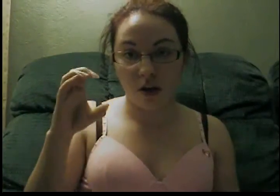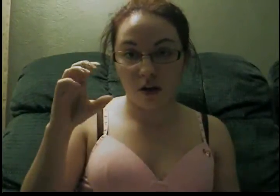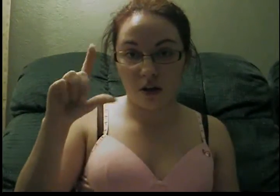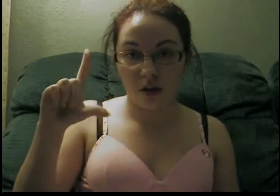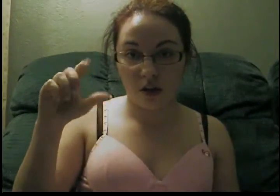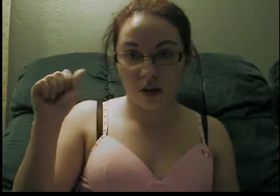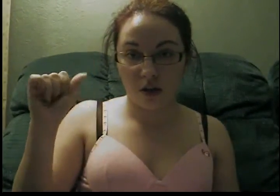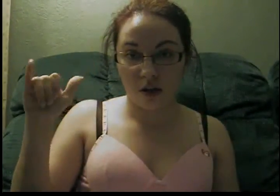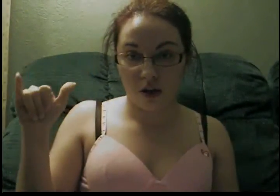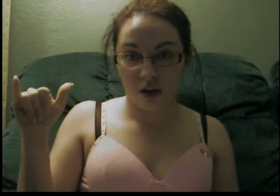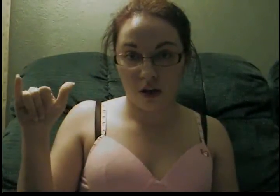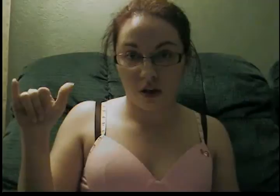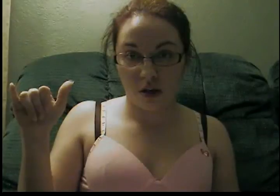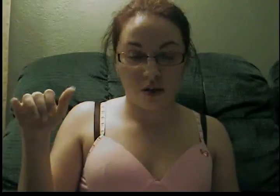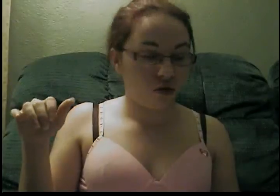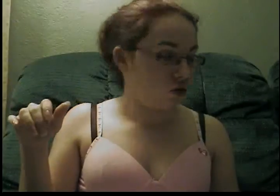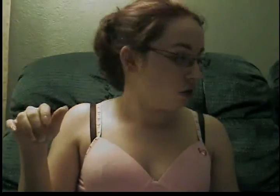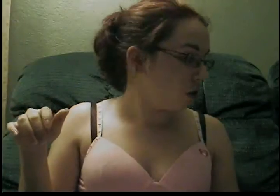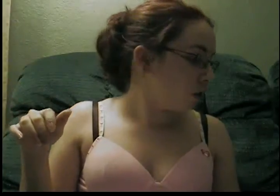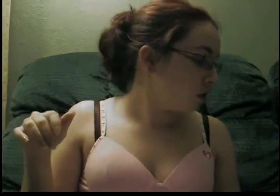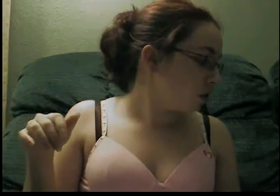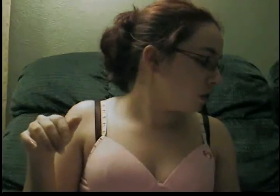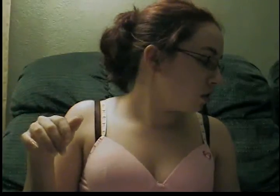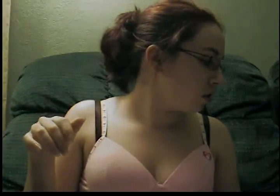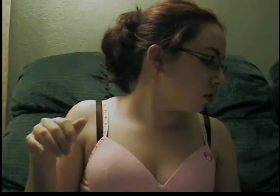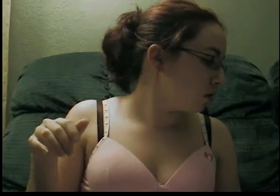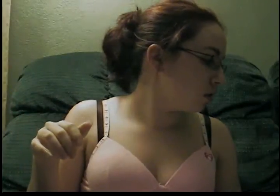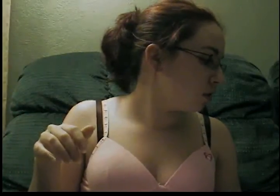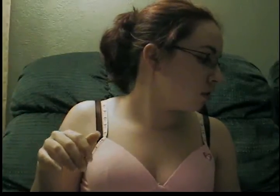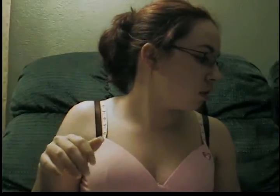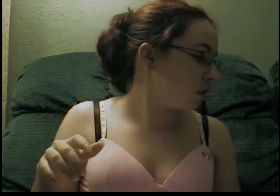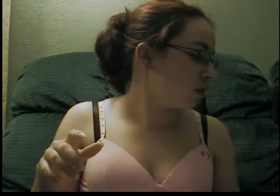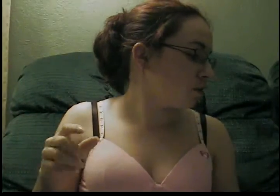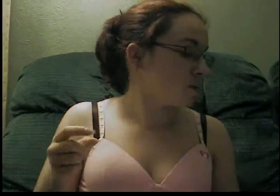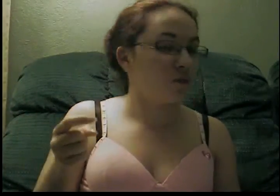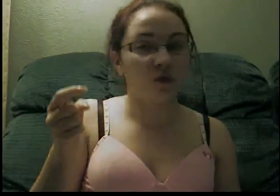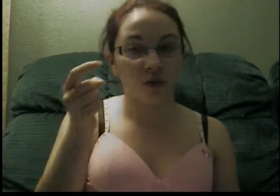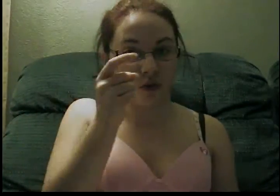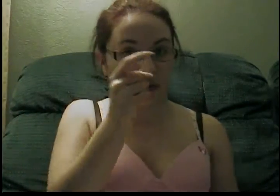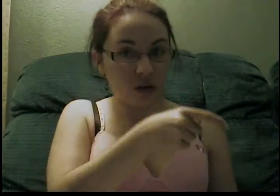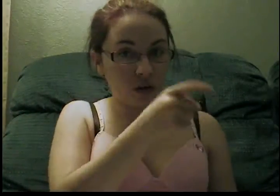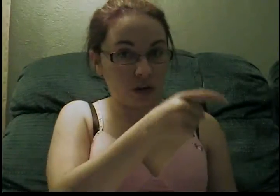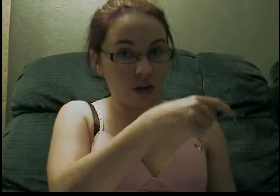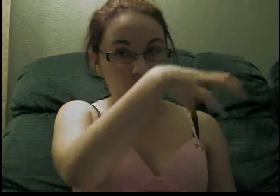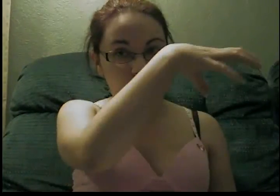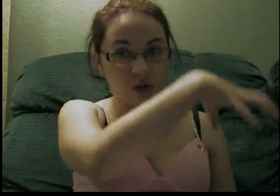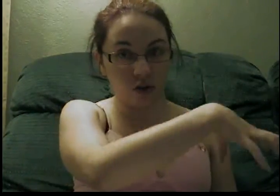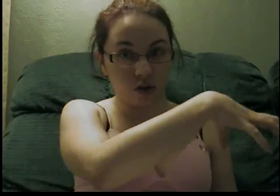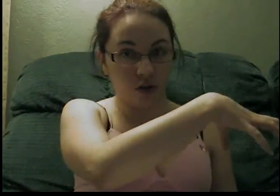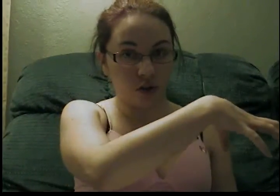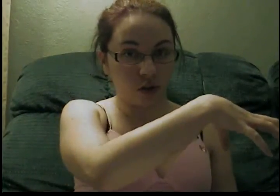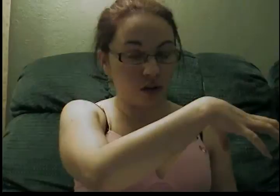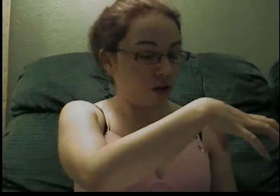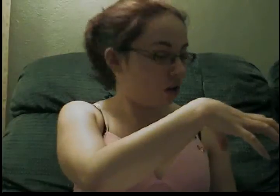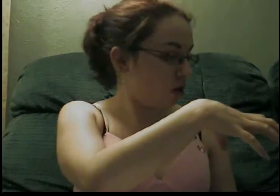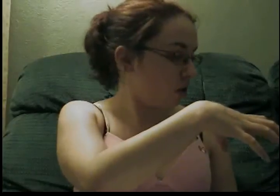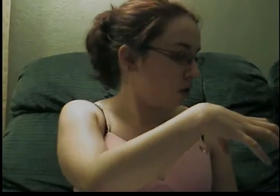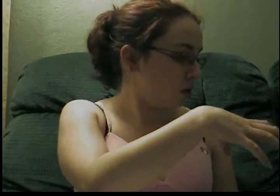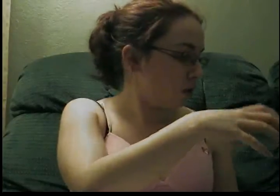Are you contending with a problematic mortgage, falling home value, or economic strain? Does the threat of foreclosure concern you? Then be sure to register